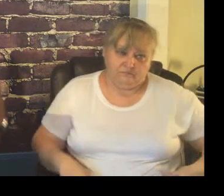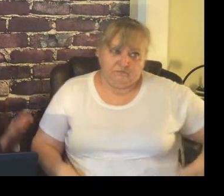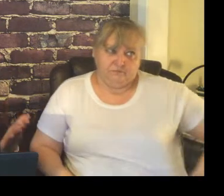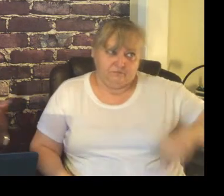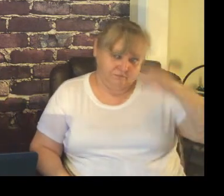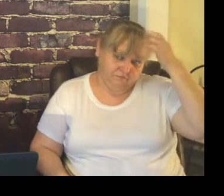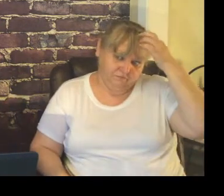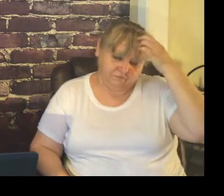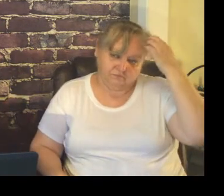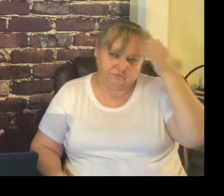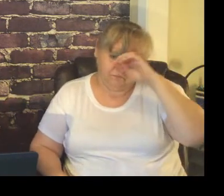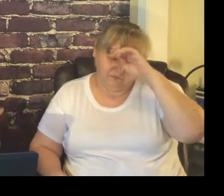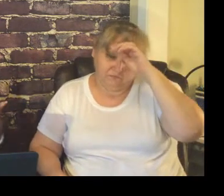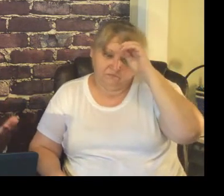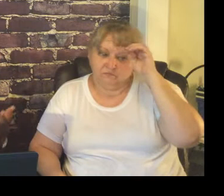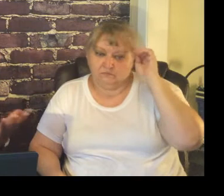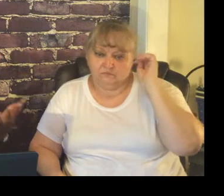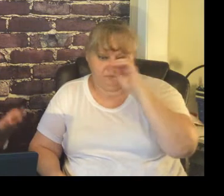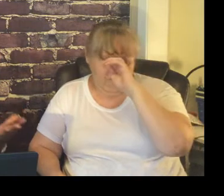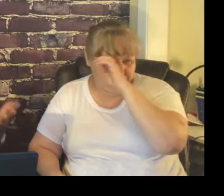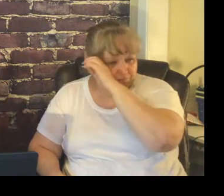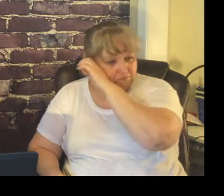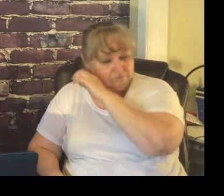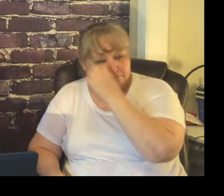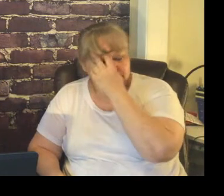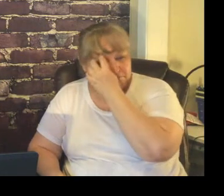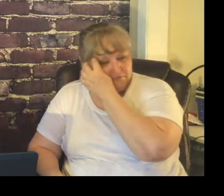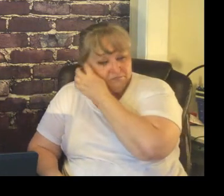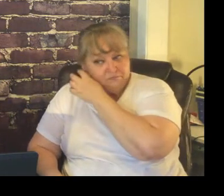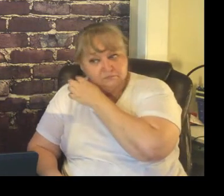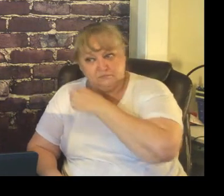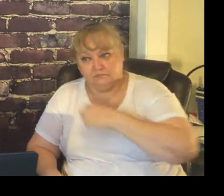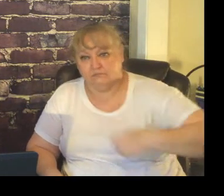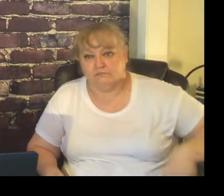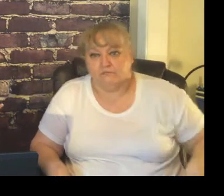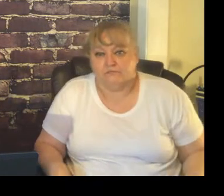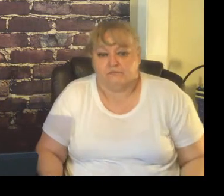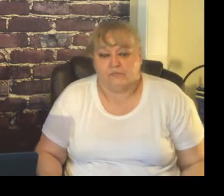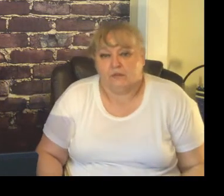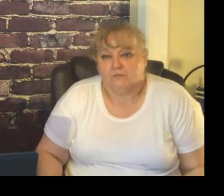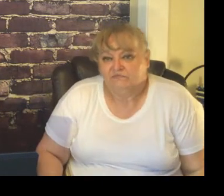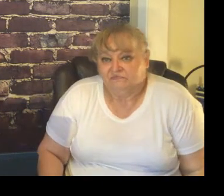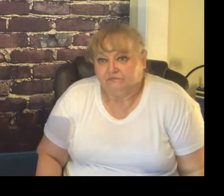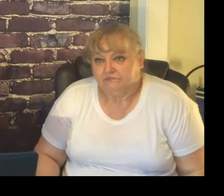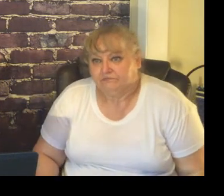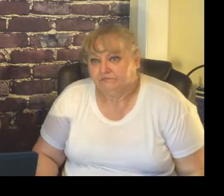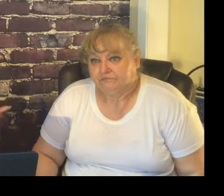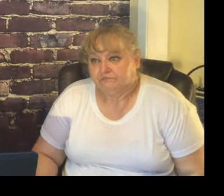diminish or eliminate behaviors that get in the way of learning and that came from weareteachers.com so basically in a